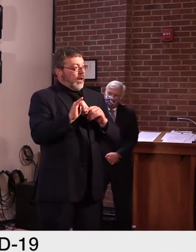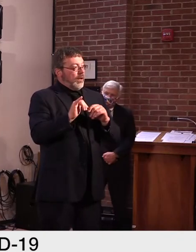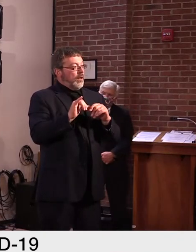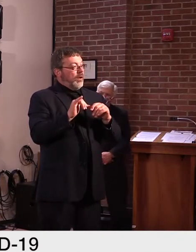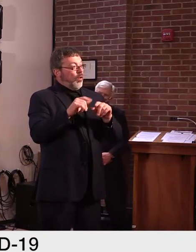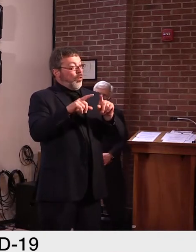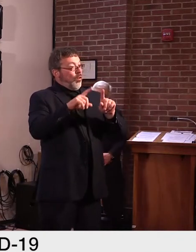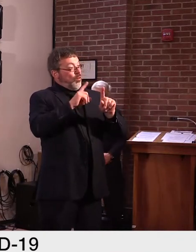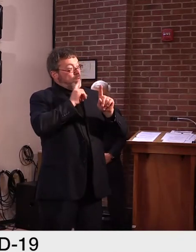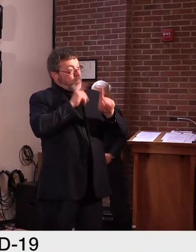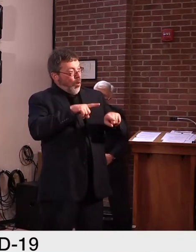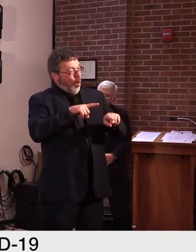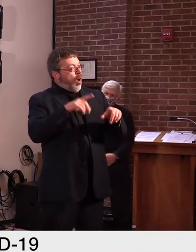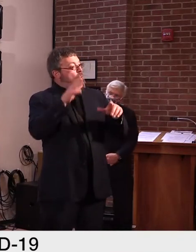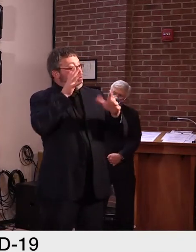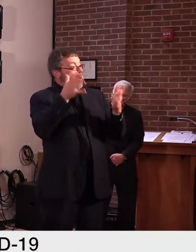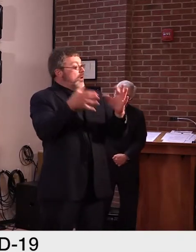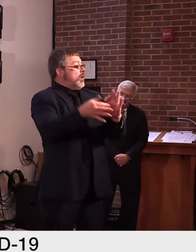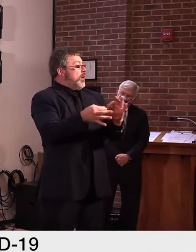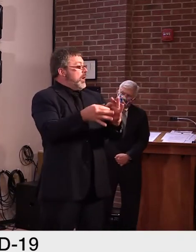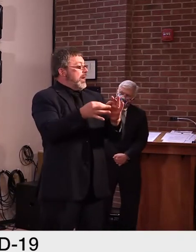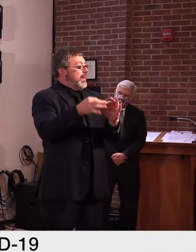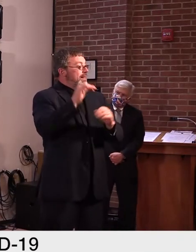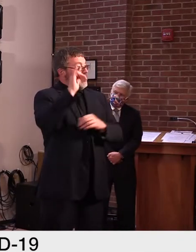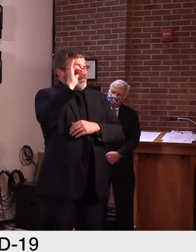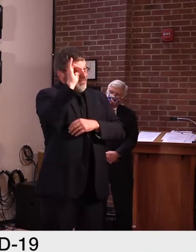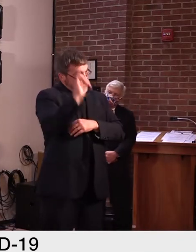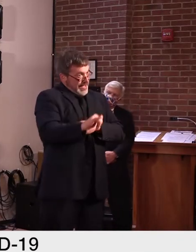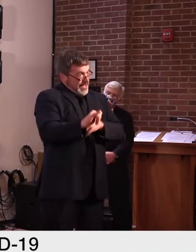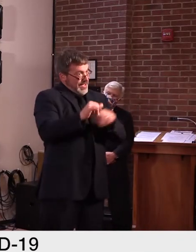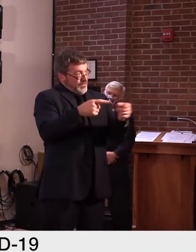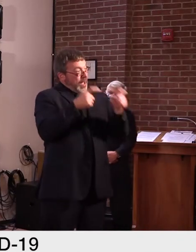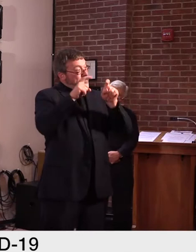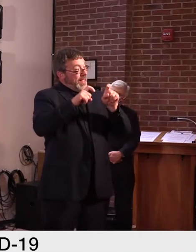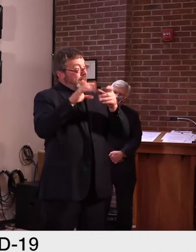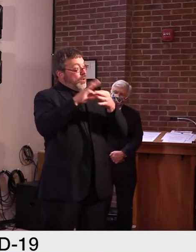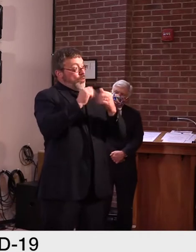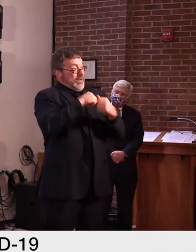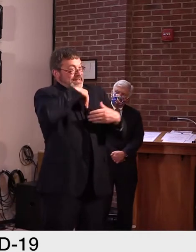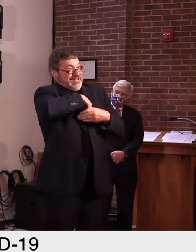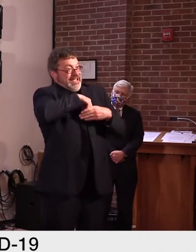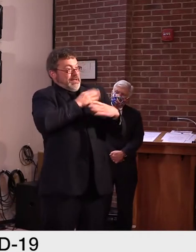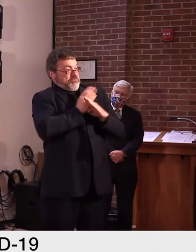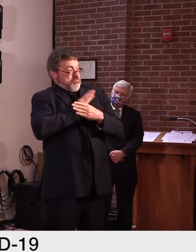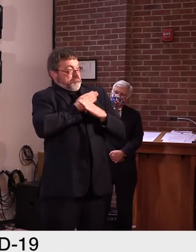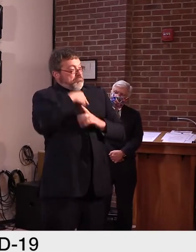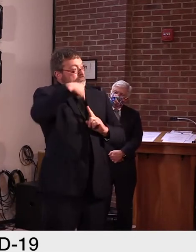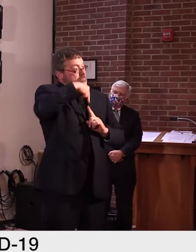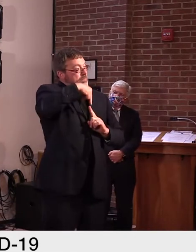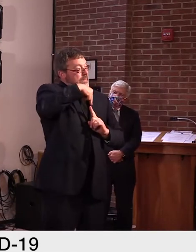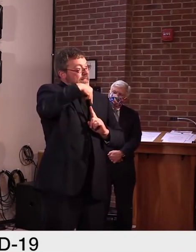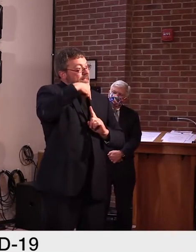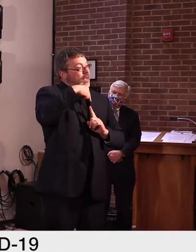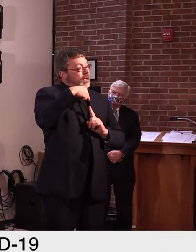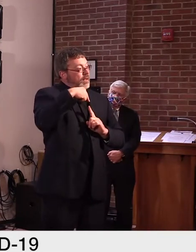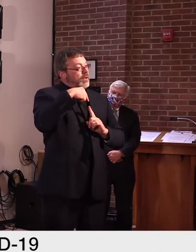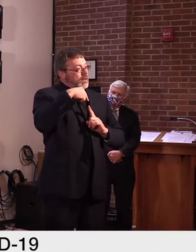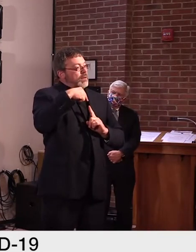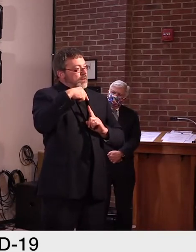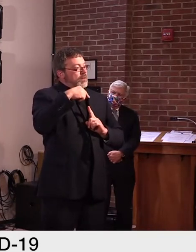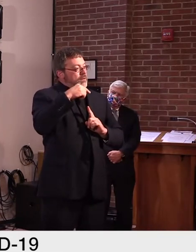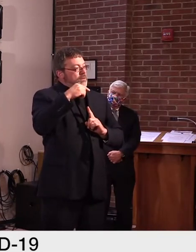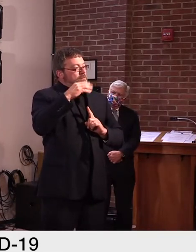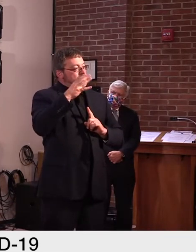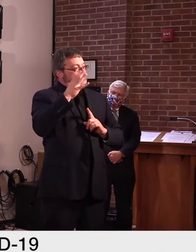clearly know that the rapid antigen tests, uh, have a definite role in, uh, acute care settings